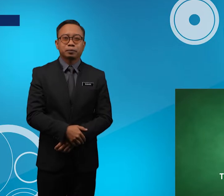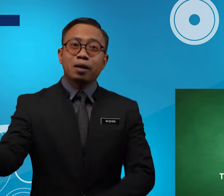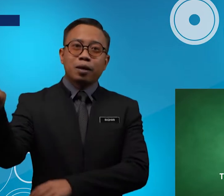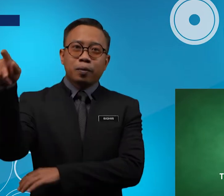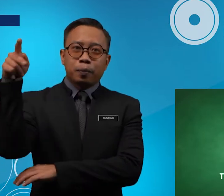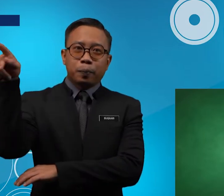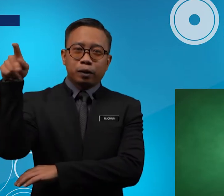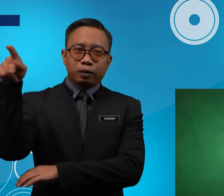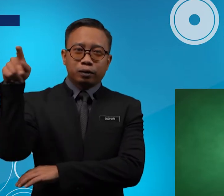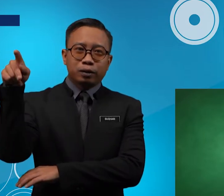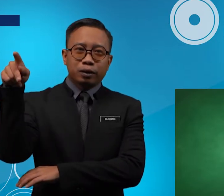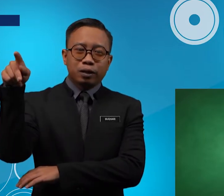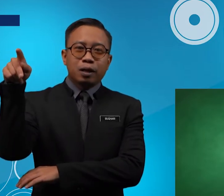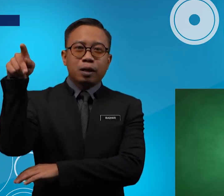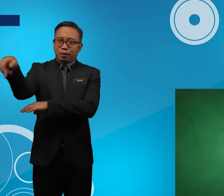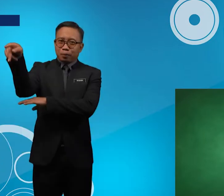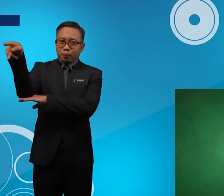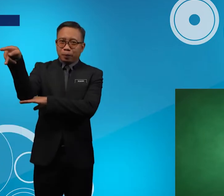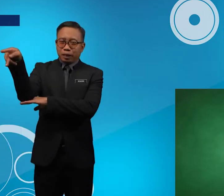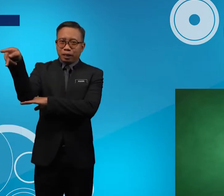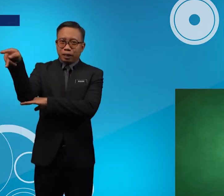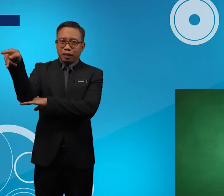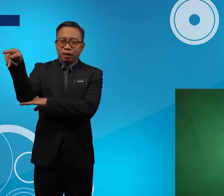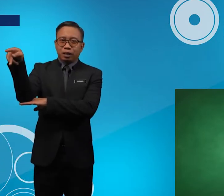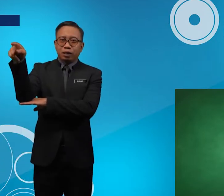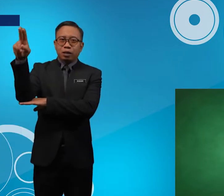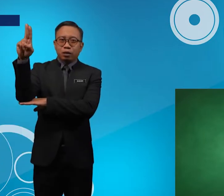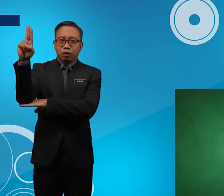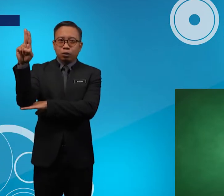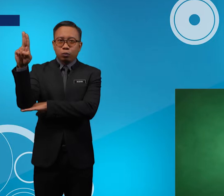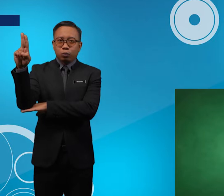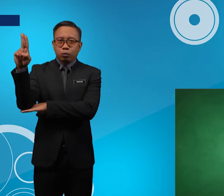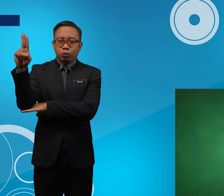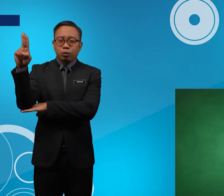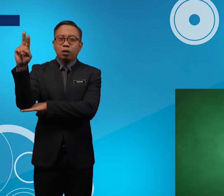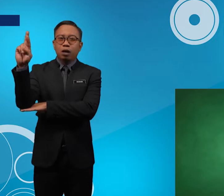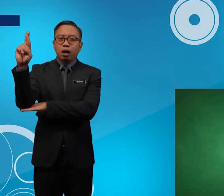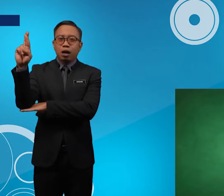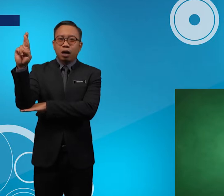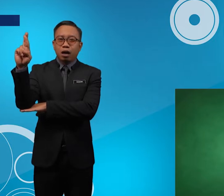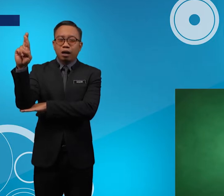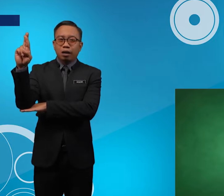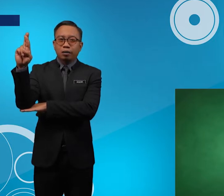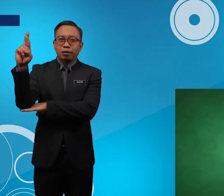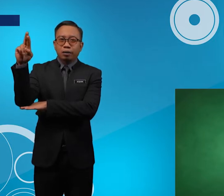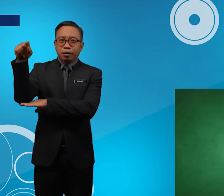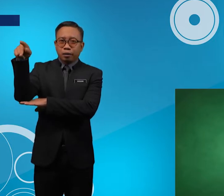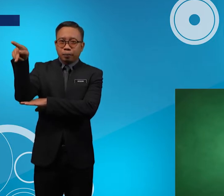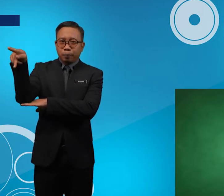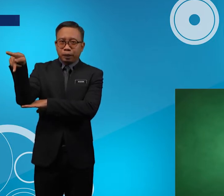Purple P P U R P